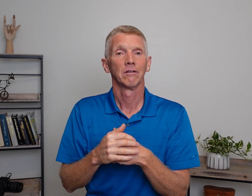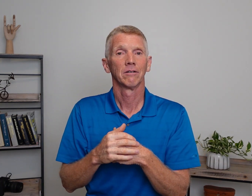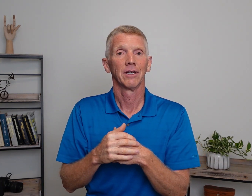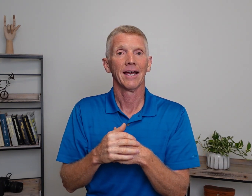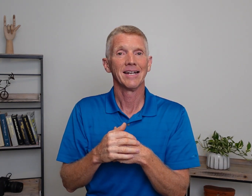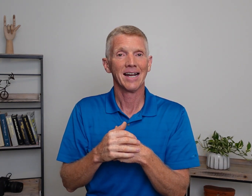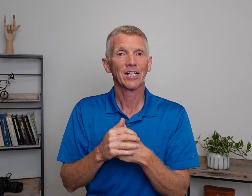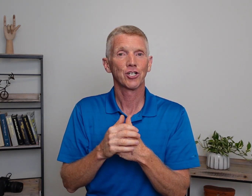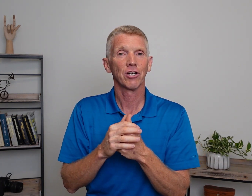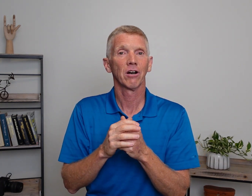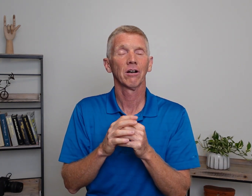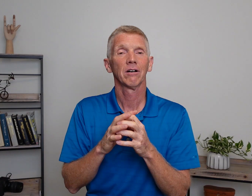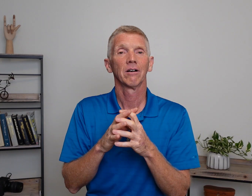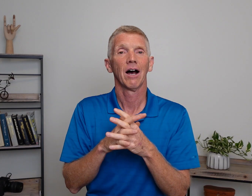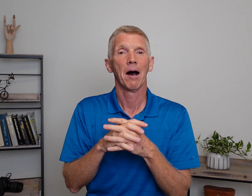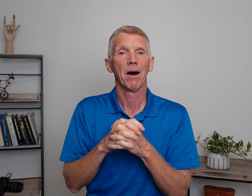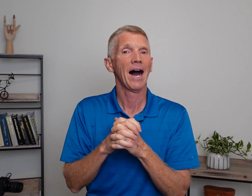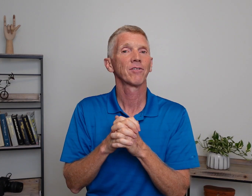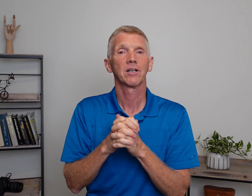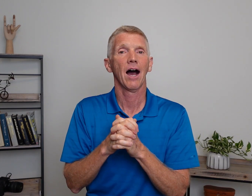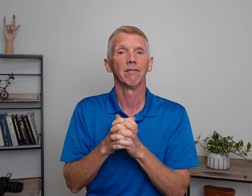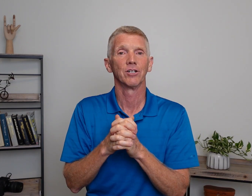Okay? Next year, I'm off to college.